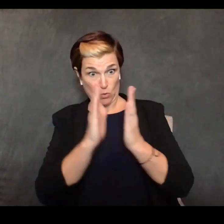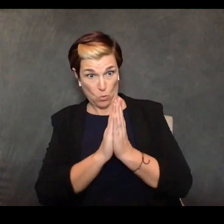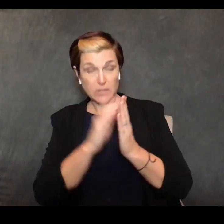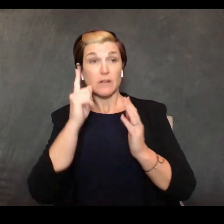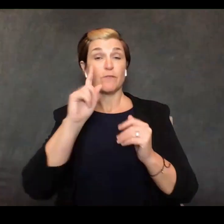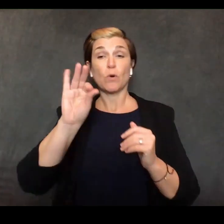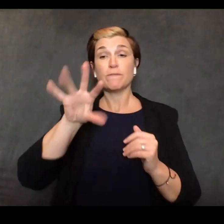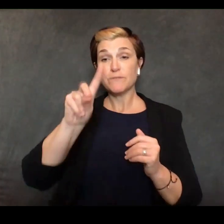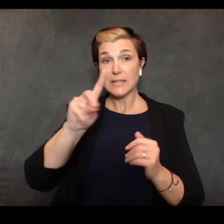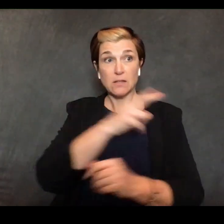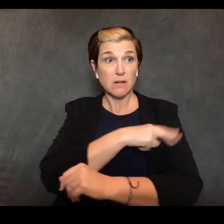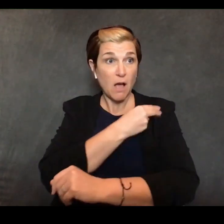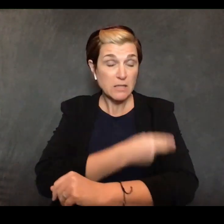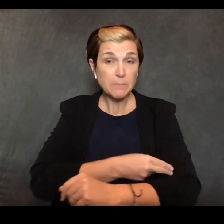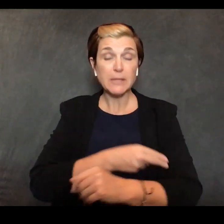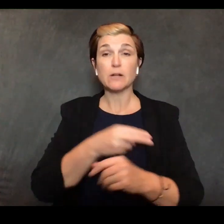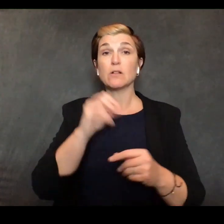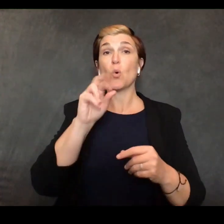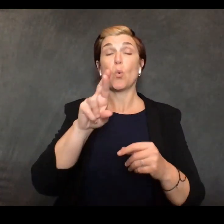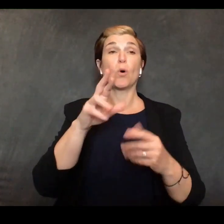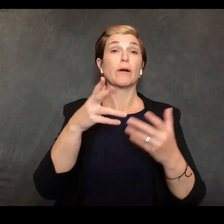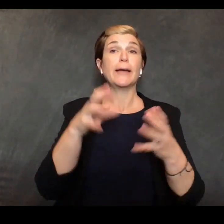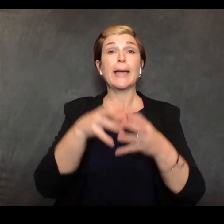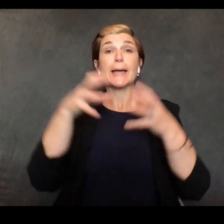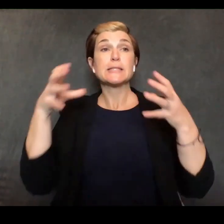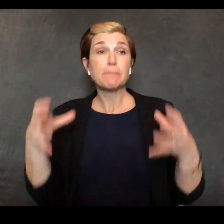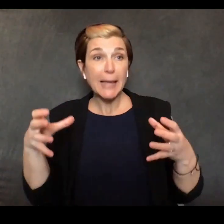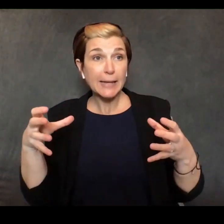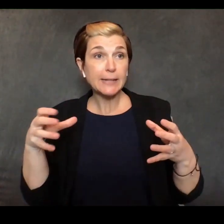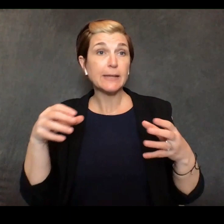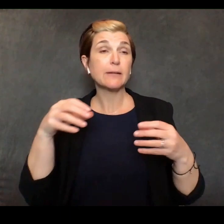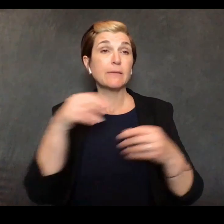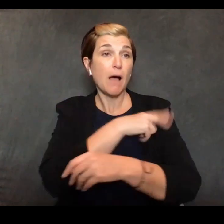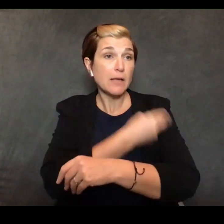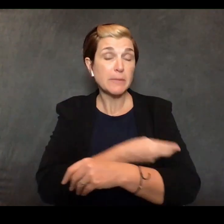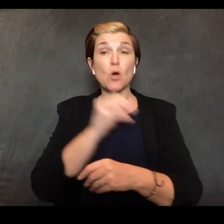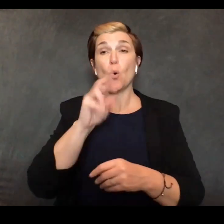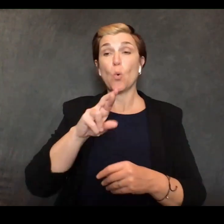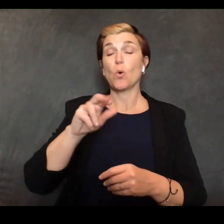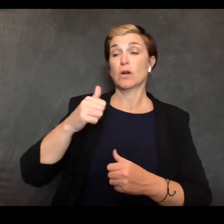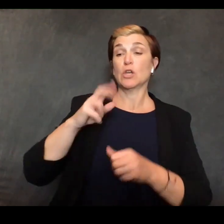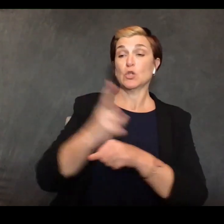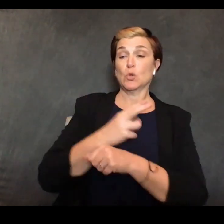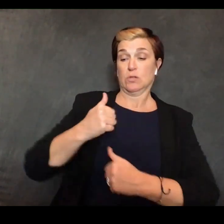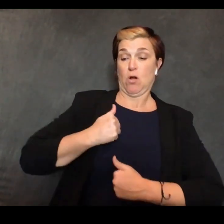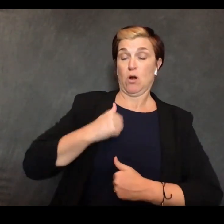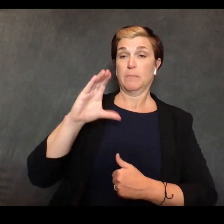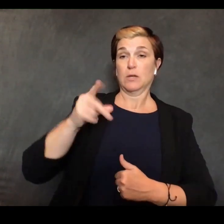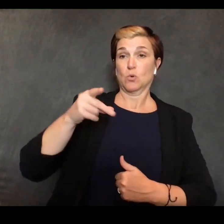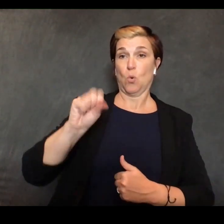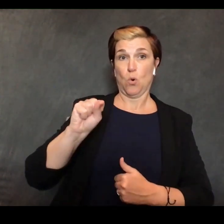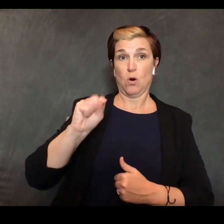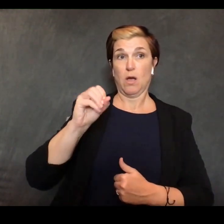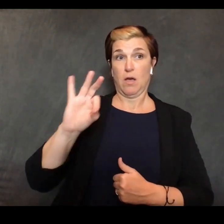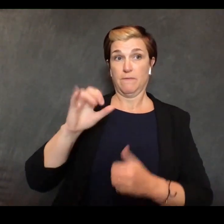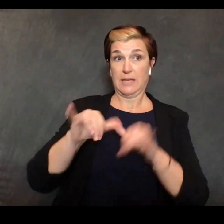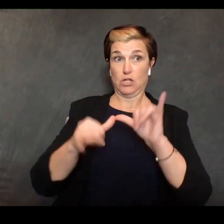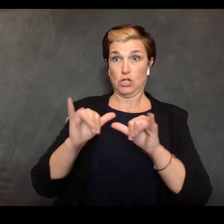facilities or the army corps of engineer that could retrofit existing buildings the army corps is very uh... prepared to do